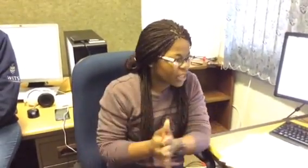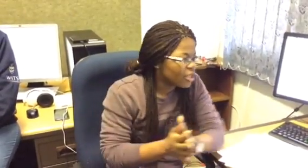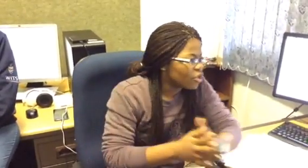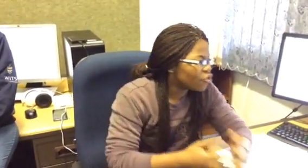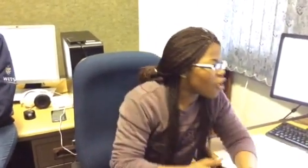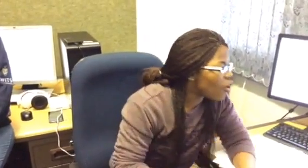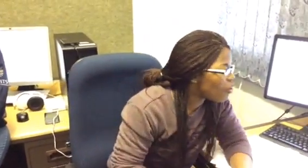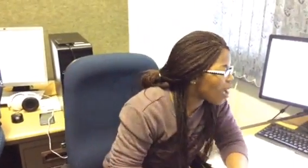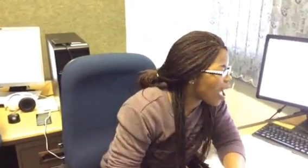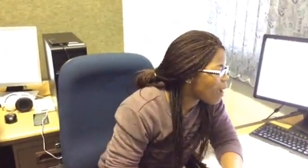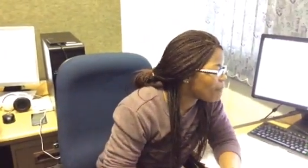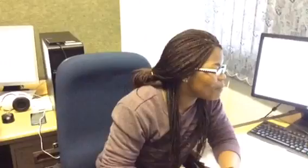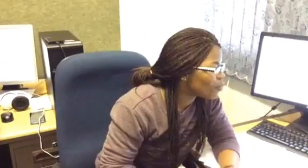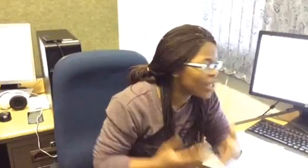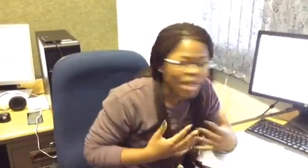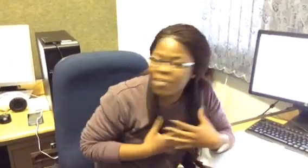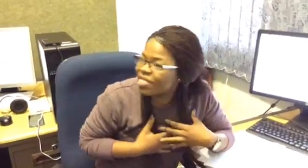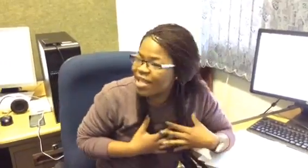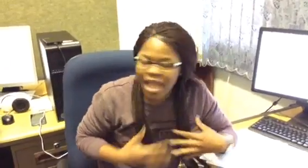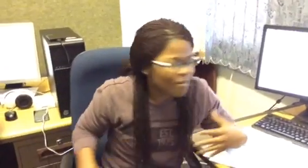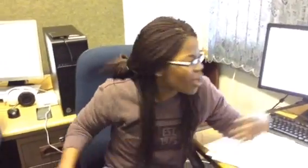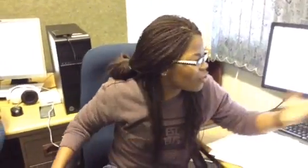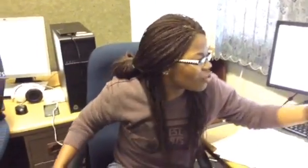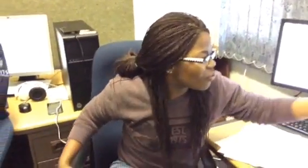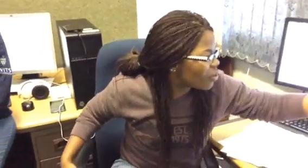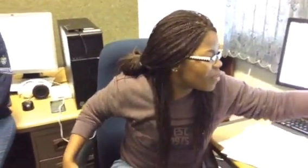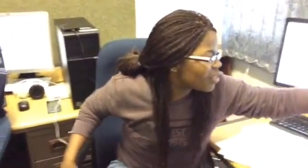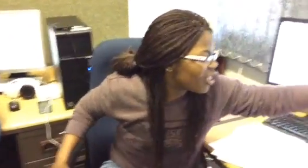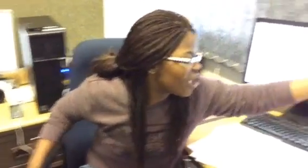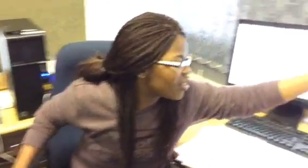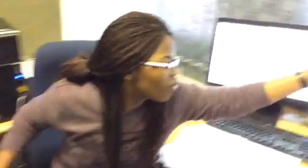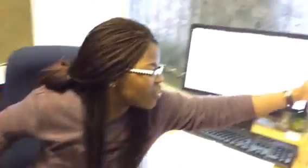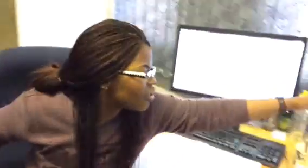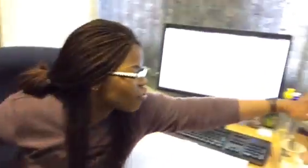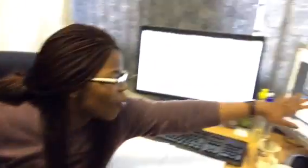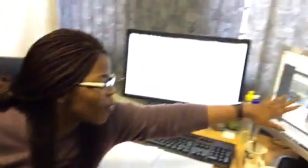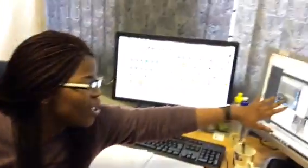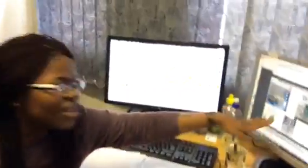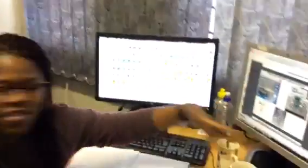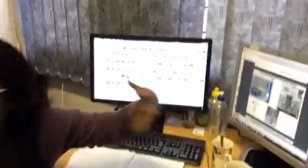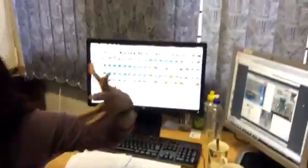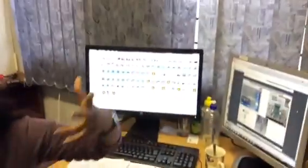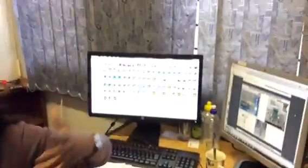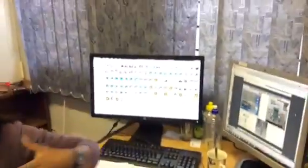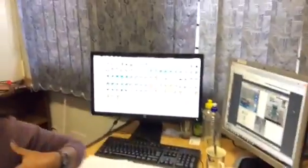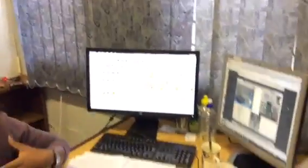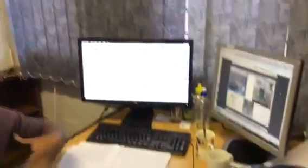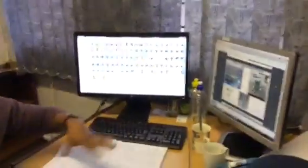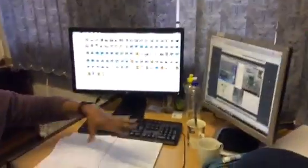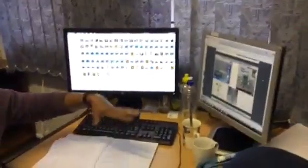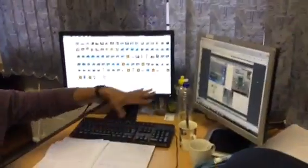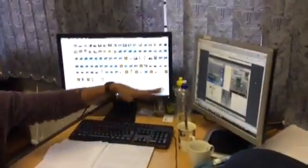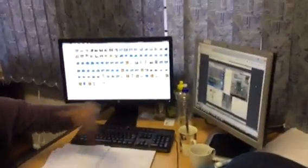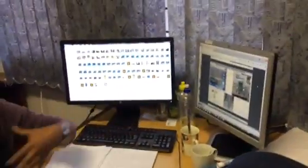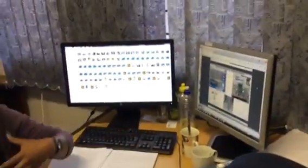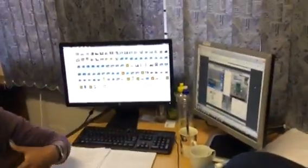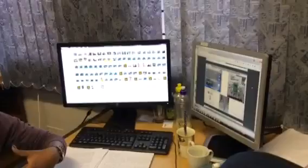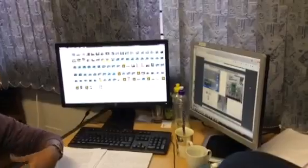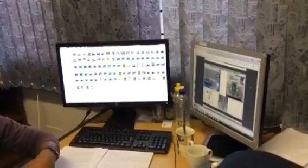so um when I'm in the lab I use equipment such as oscilloscope similar to the it's similar to the ones that